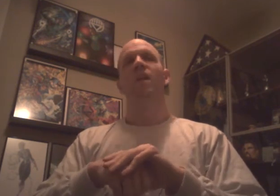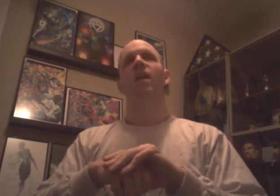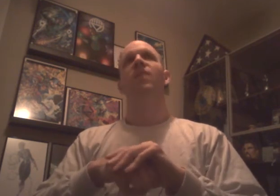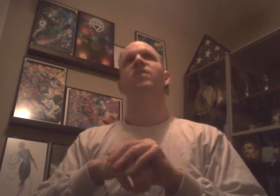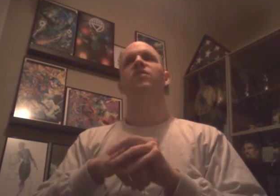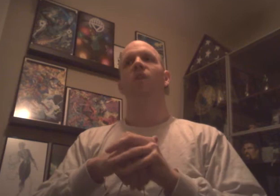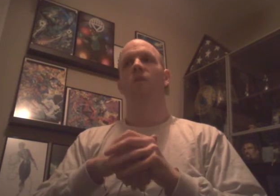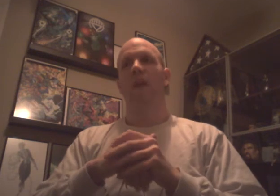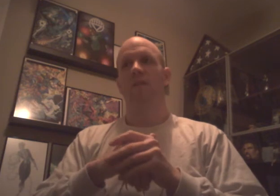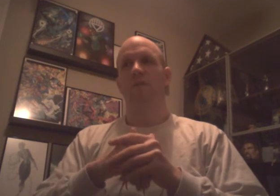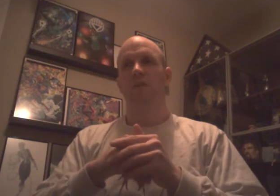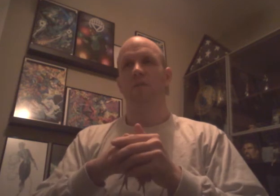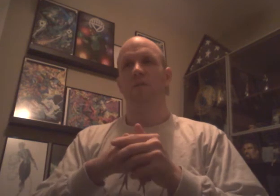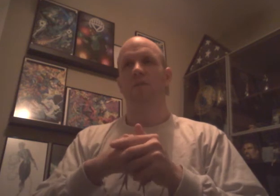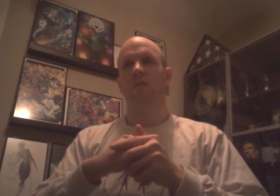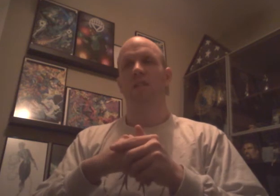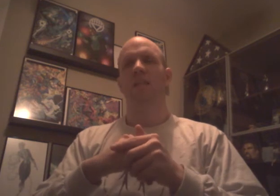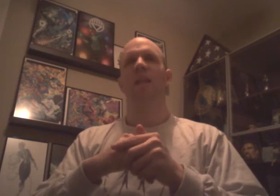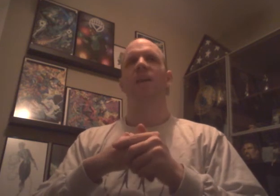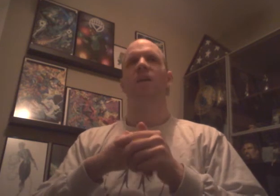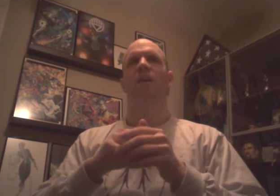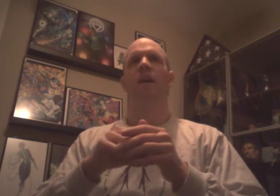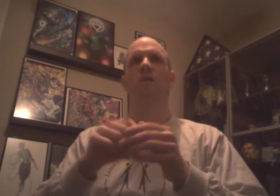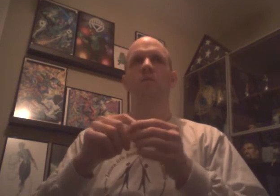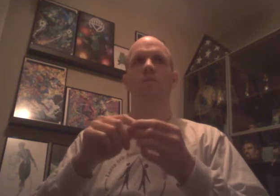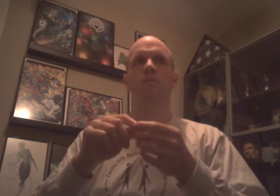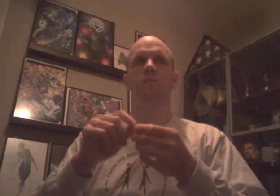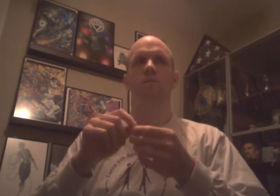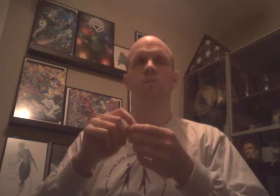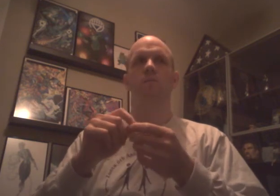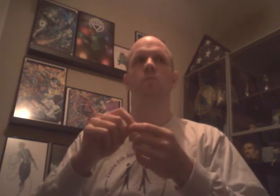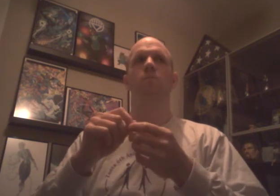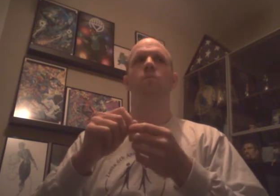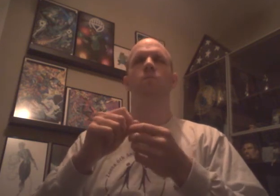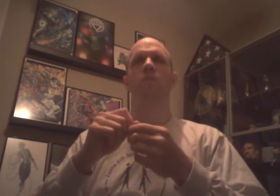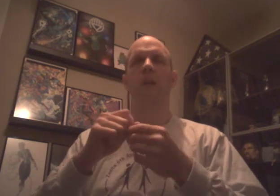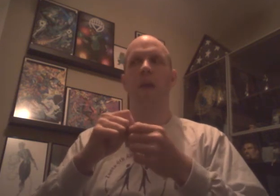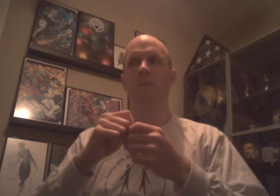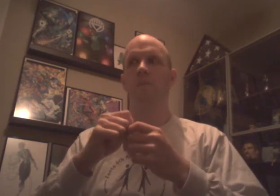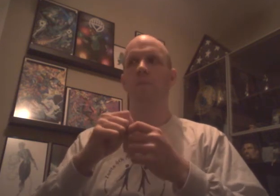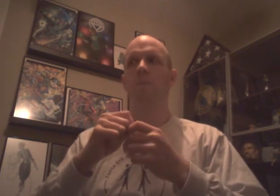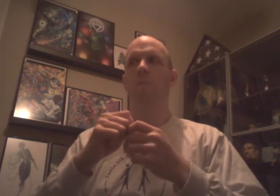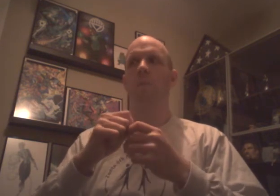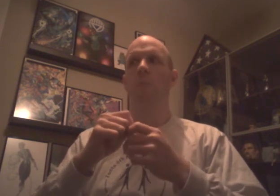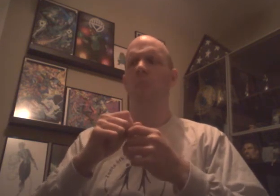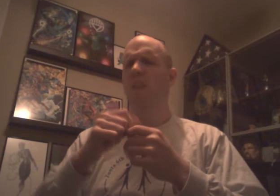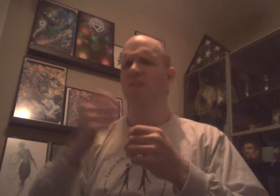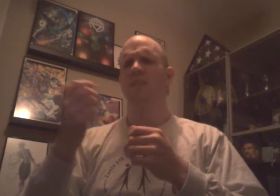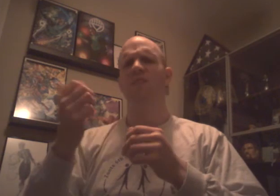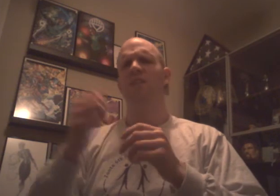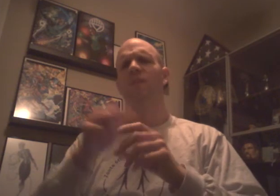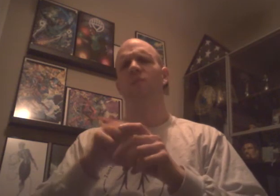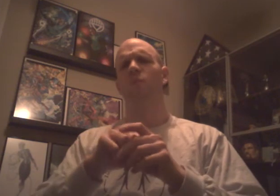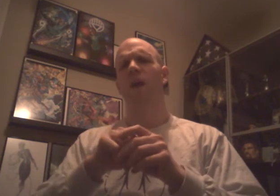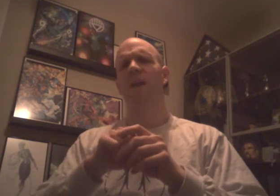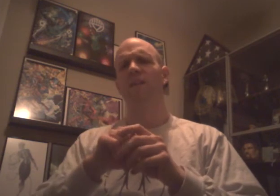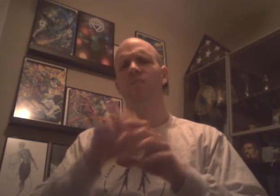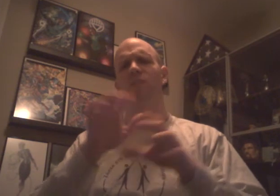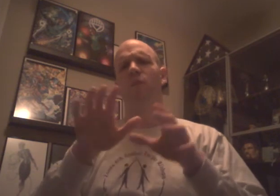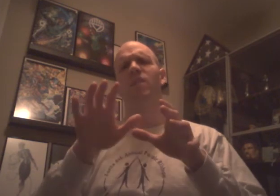And then Cesaro got involved. And they had to hug it out. Okay. Cena talked about the Wyatts, but he wasn't